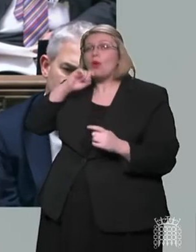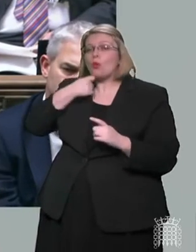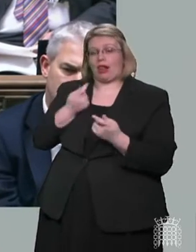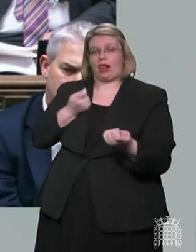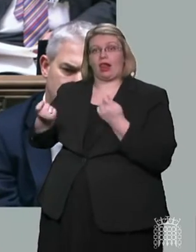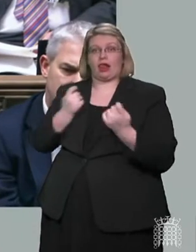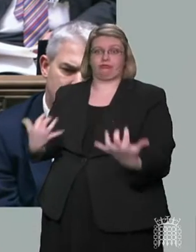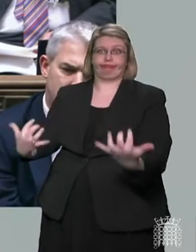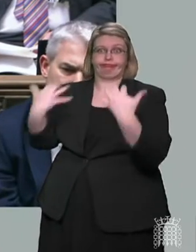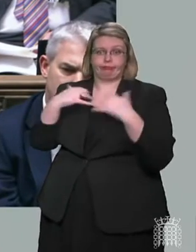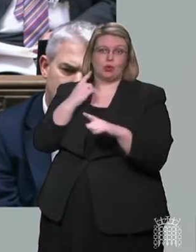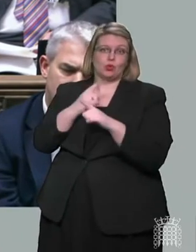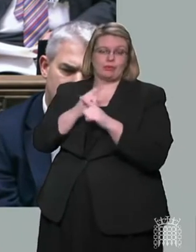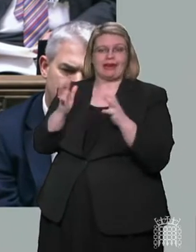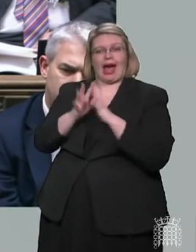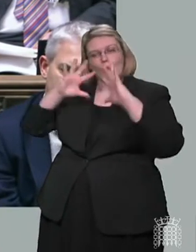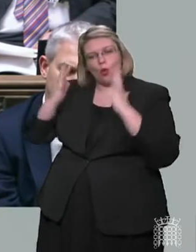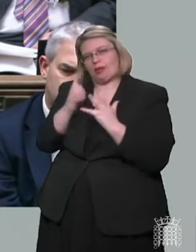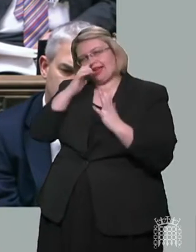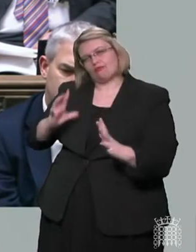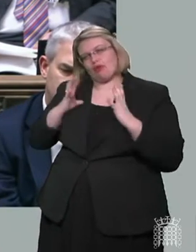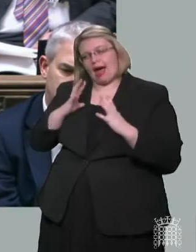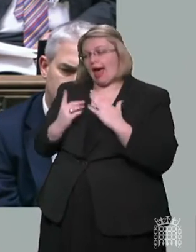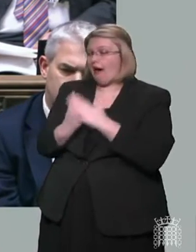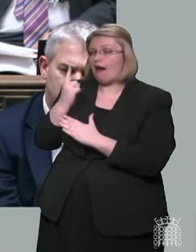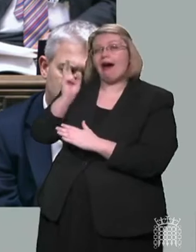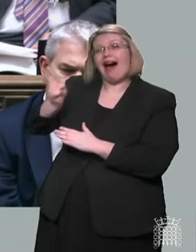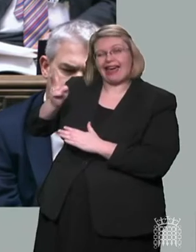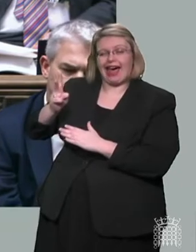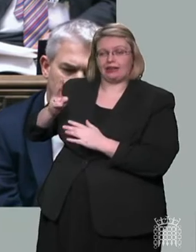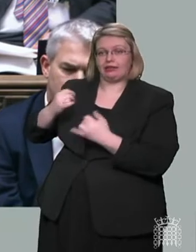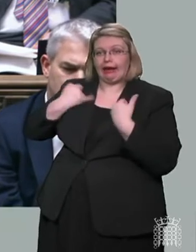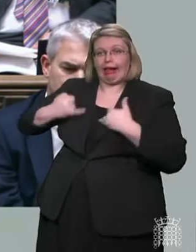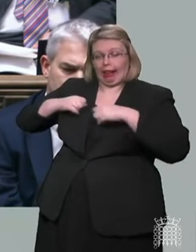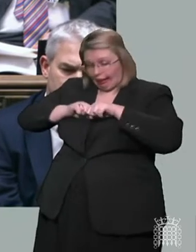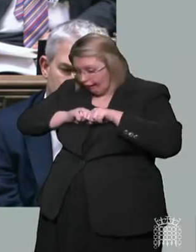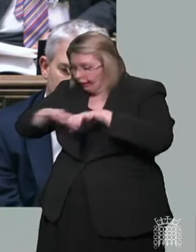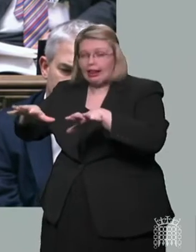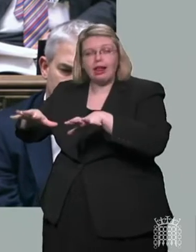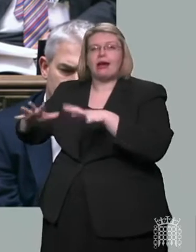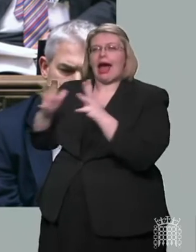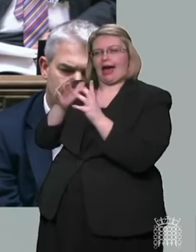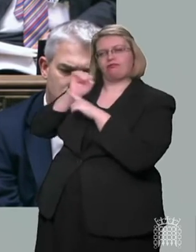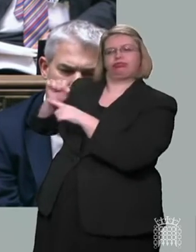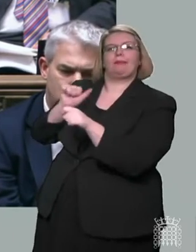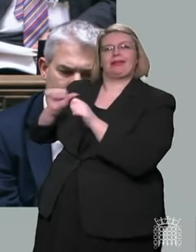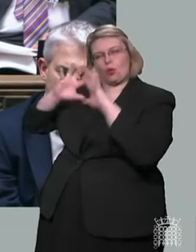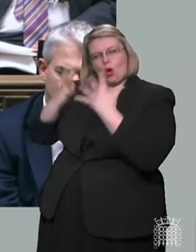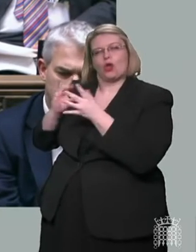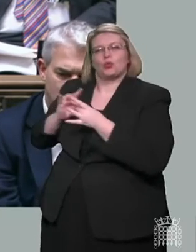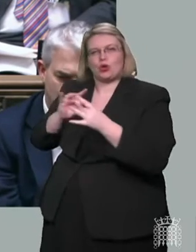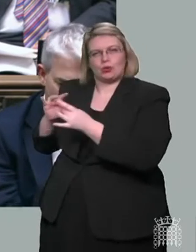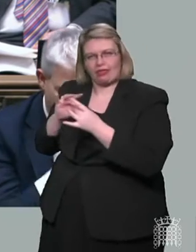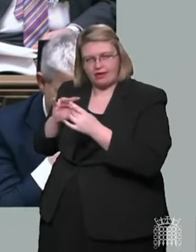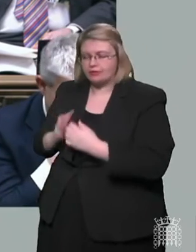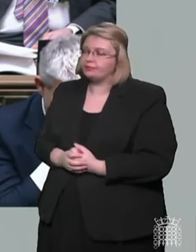summit next month. Mr Speaker, COVID will not suddenly disappear. So those who would